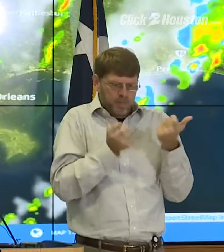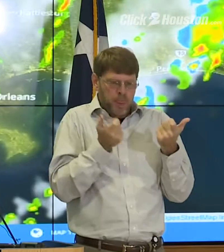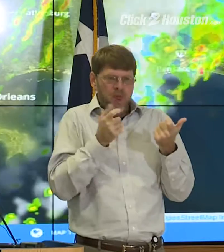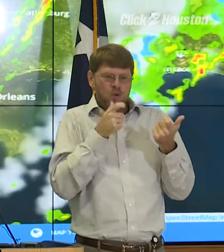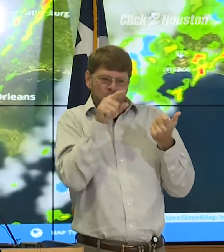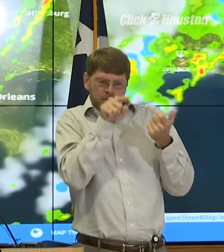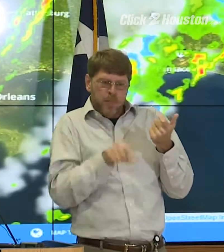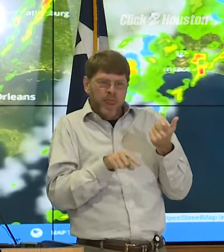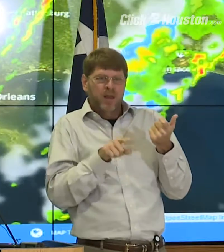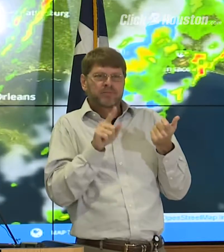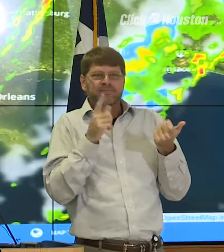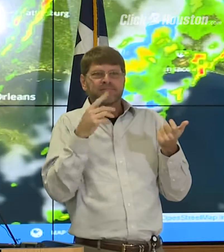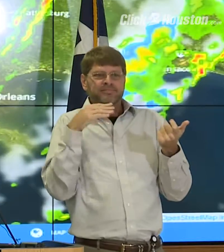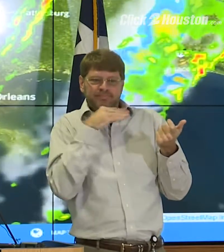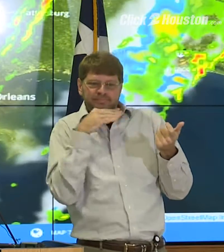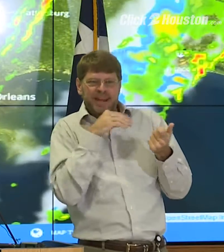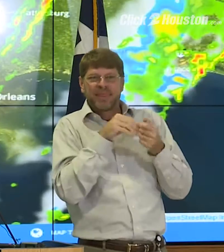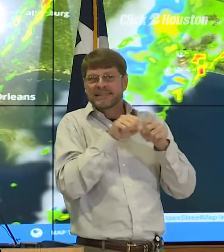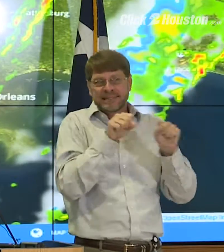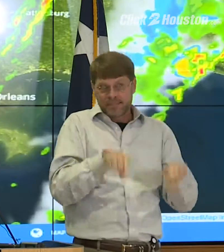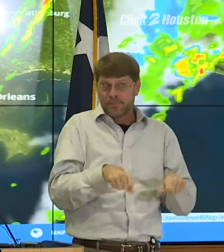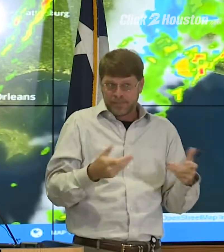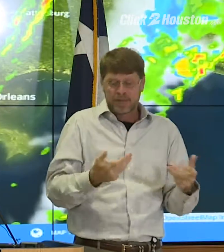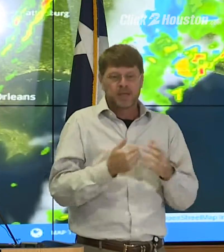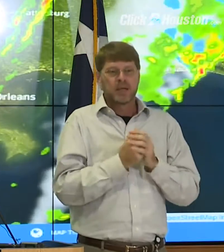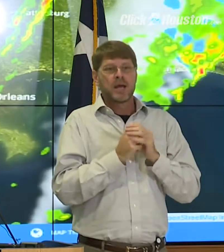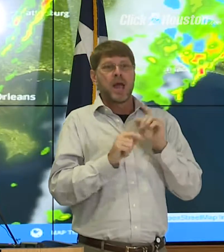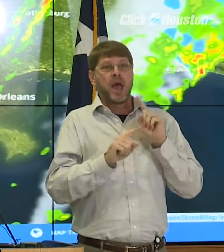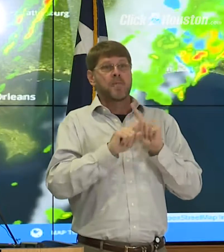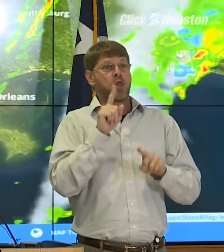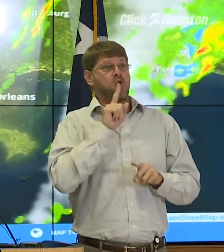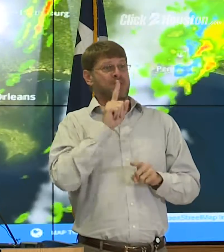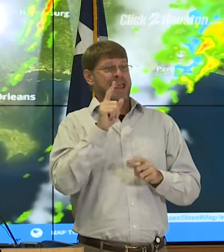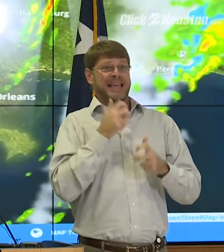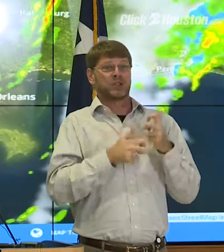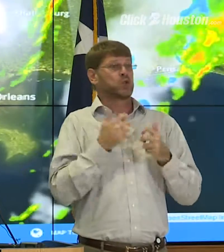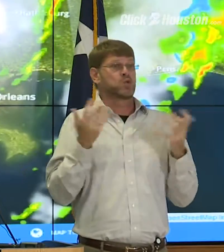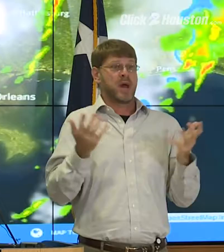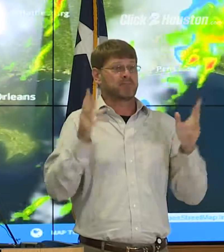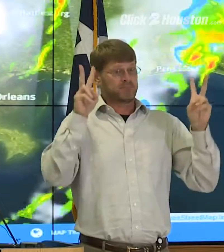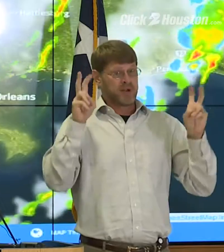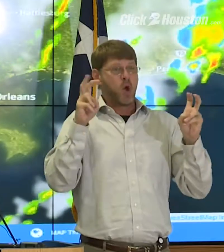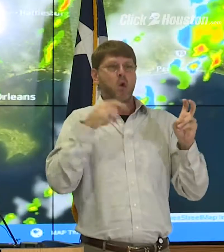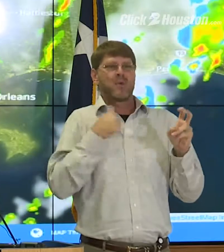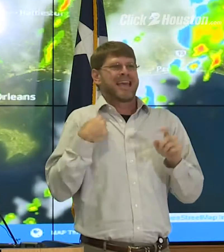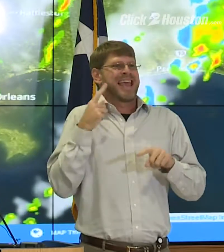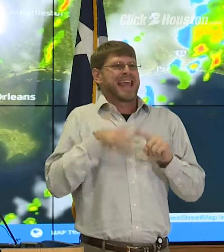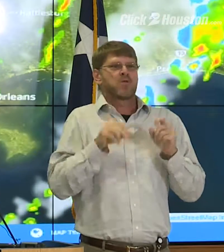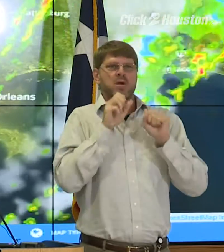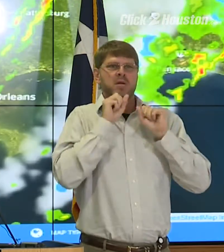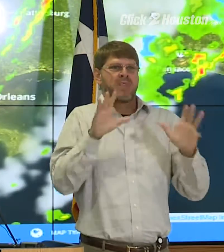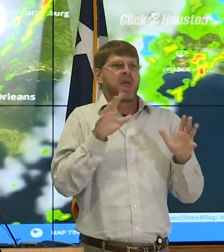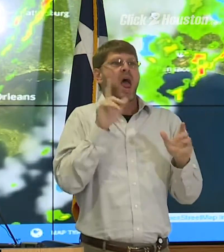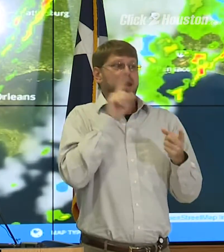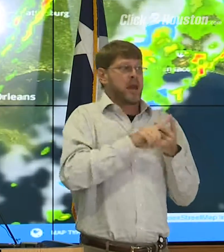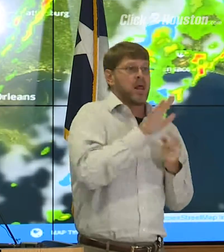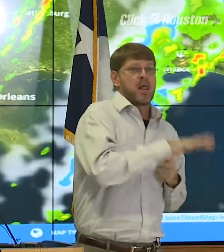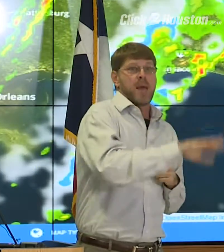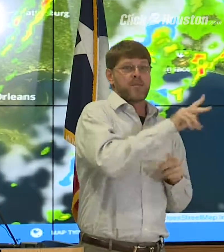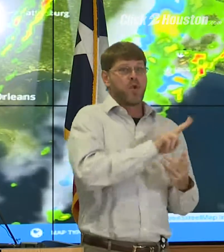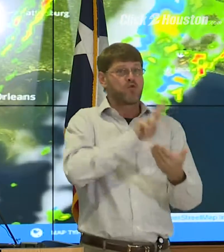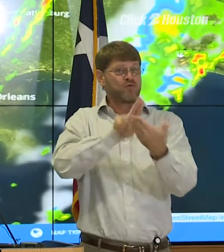who, you know, corruption in the system. But the real issue here is we can't do anything until people register.